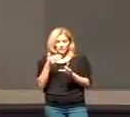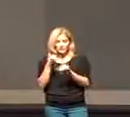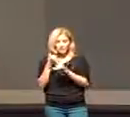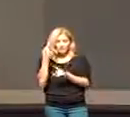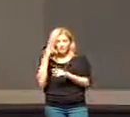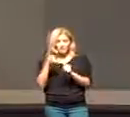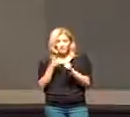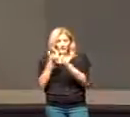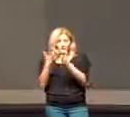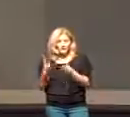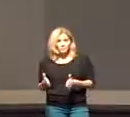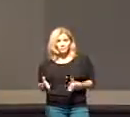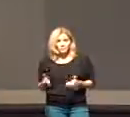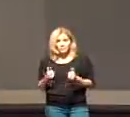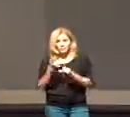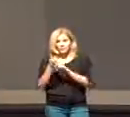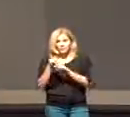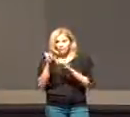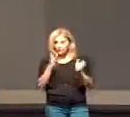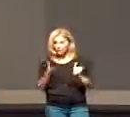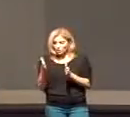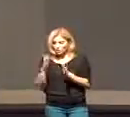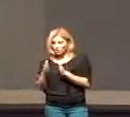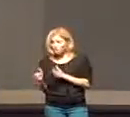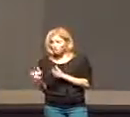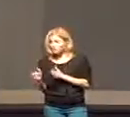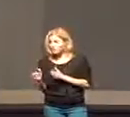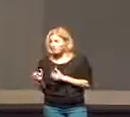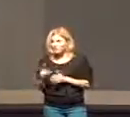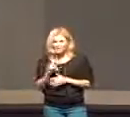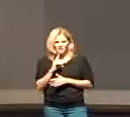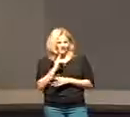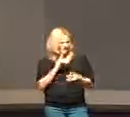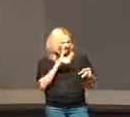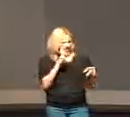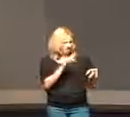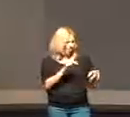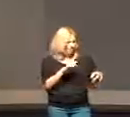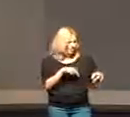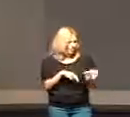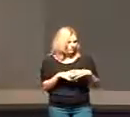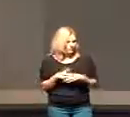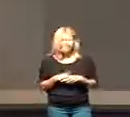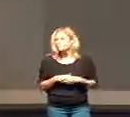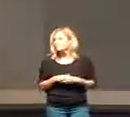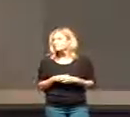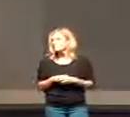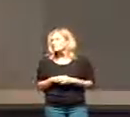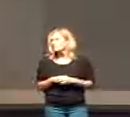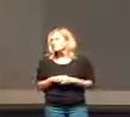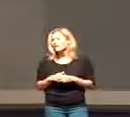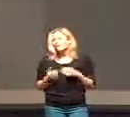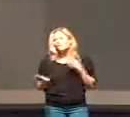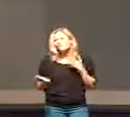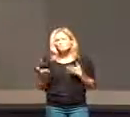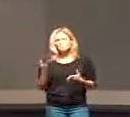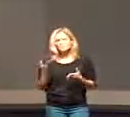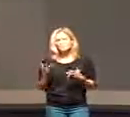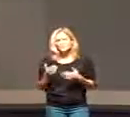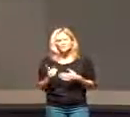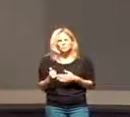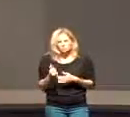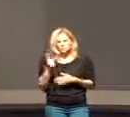for the disciples, with their own agenda, actually rebuked Jesus. Now, they probably